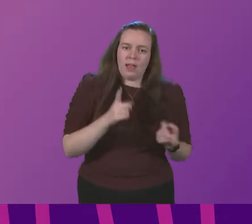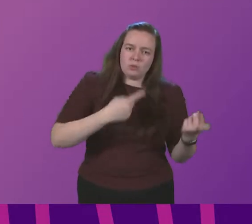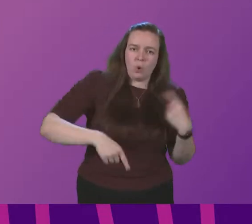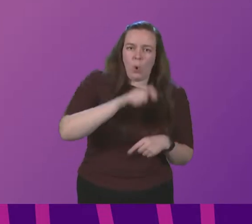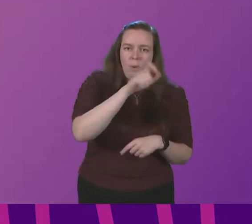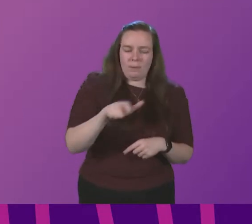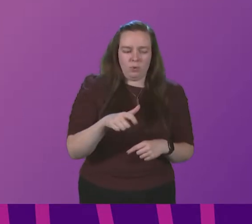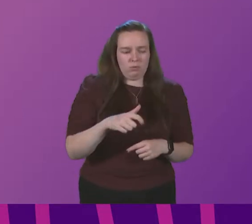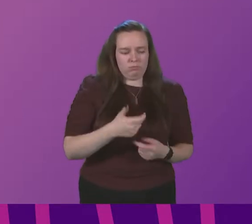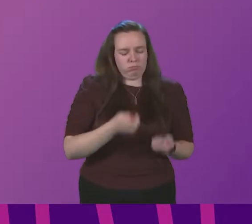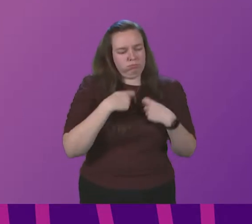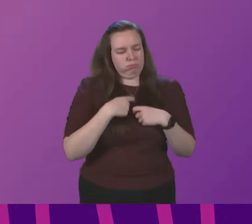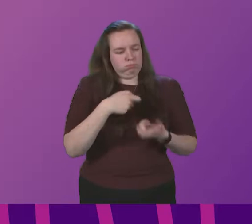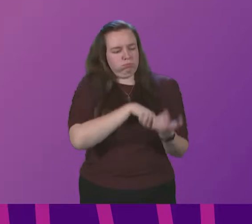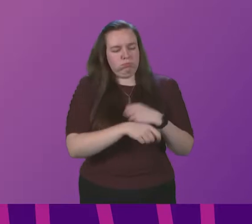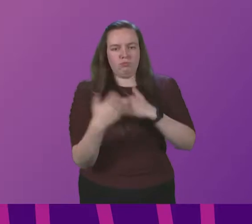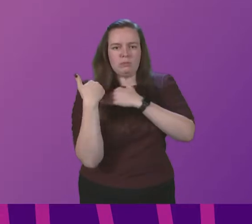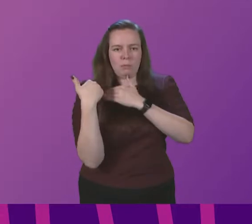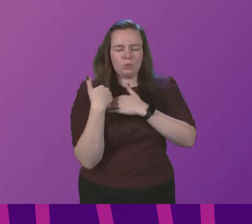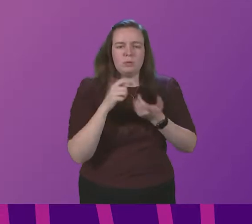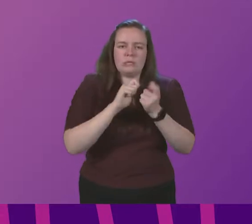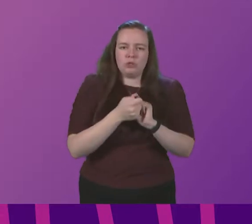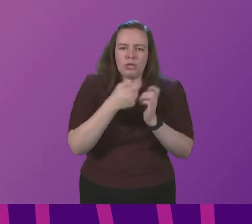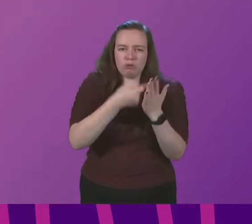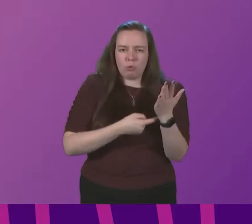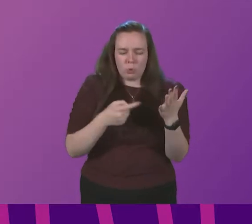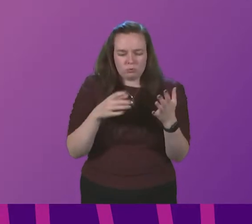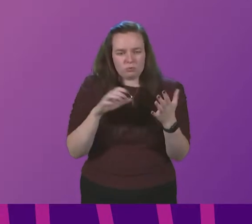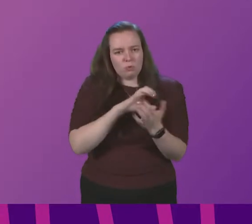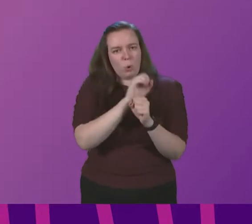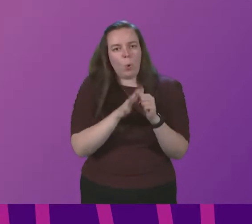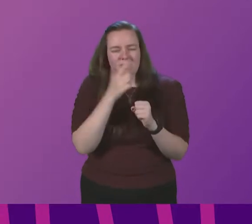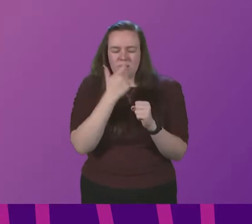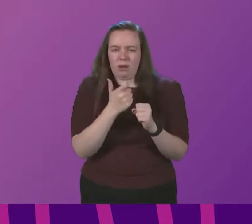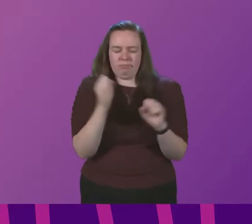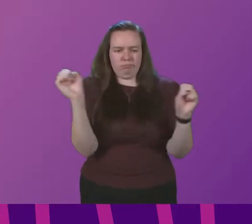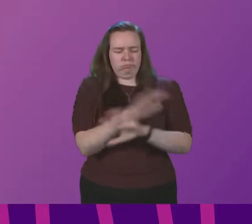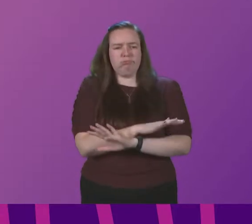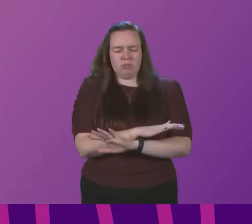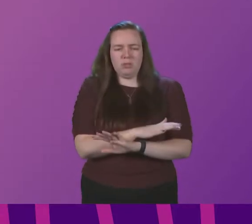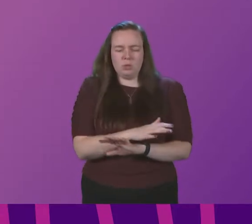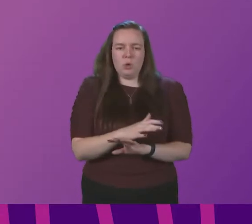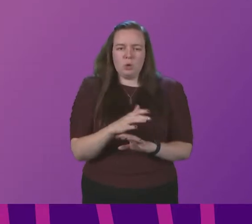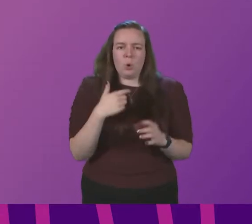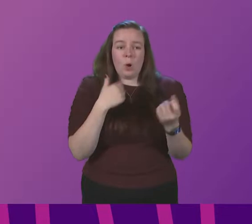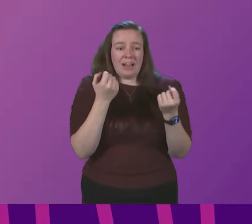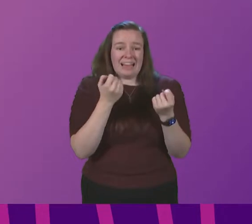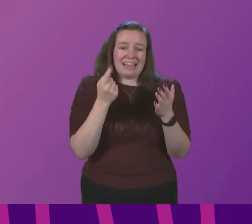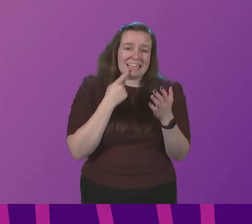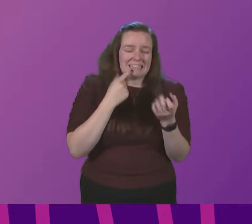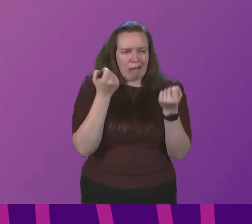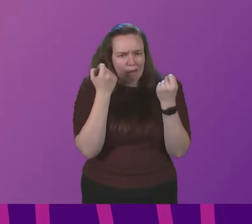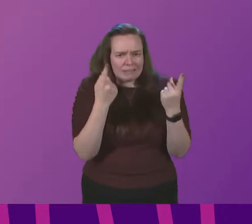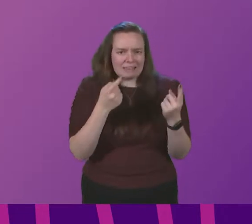responsibility and that changing rules around COVID can be confusing so providing good easily understandable information is key